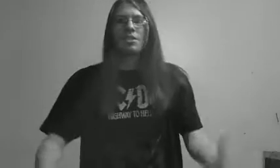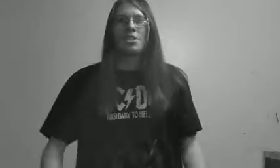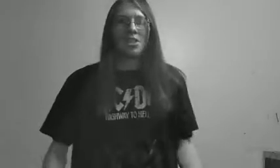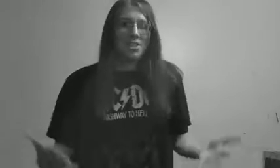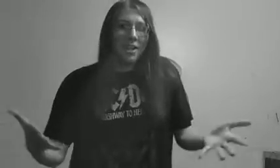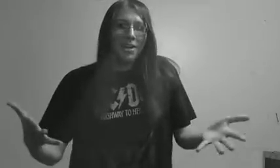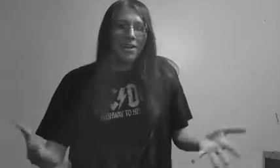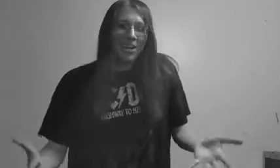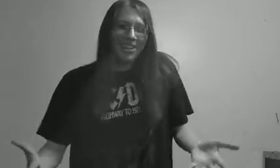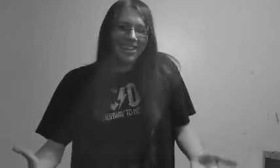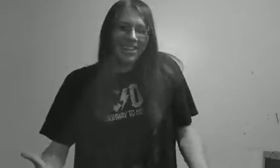it's just there.